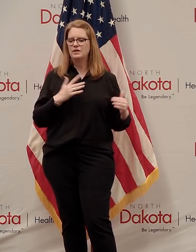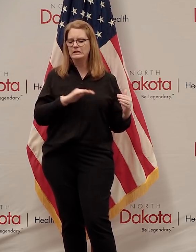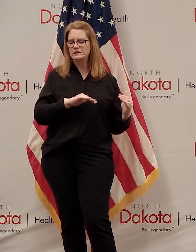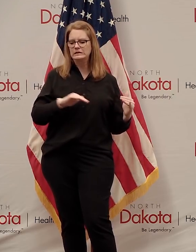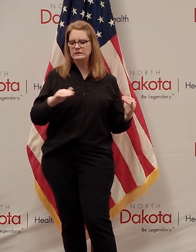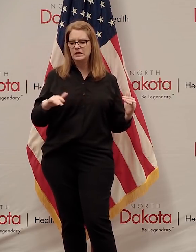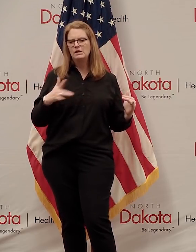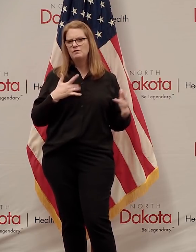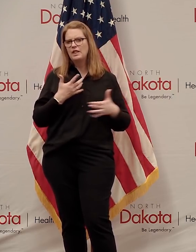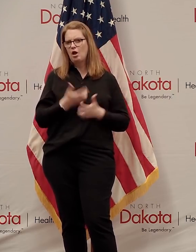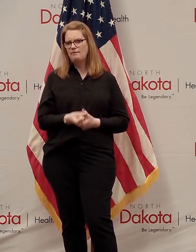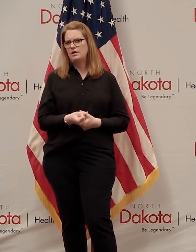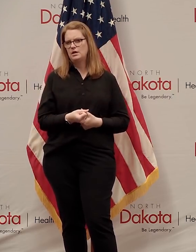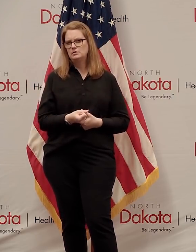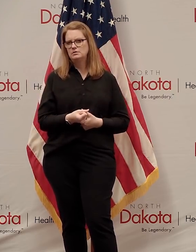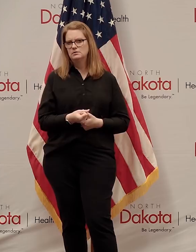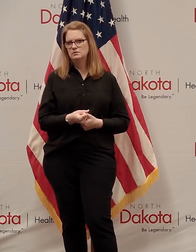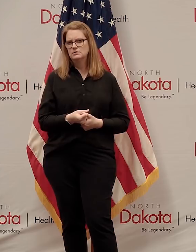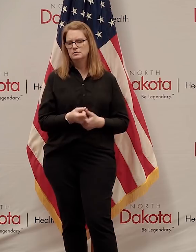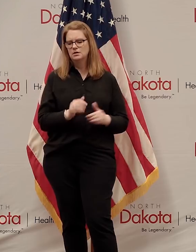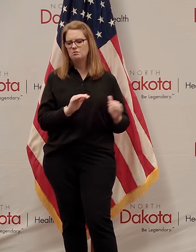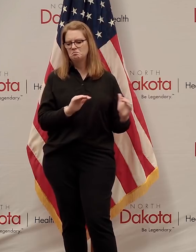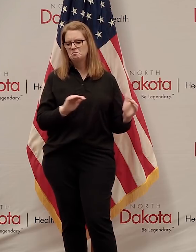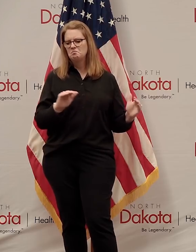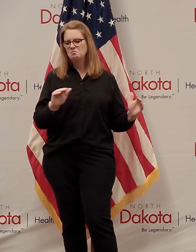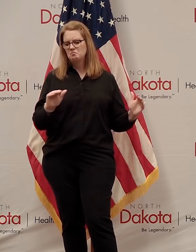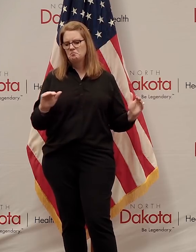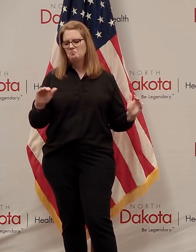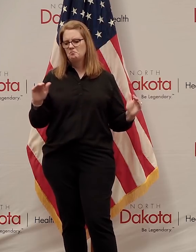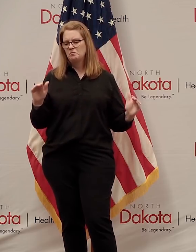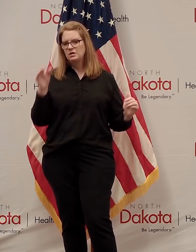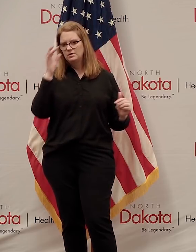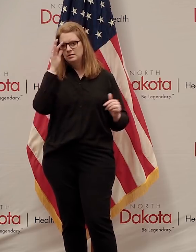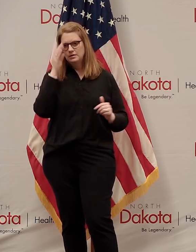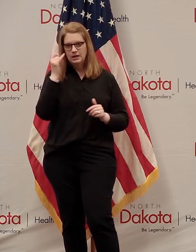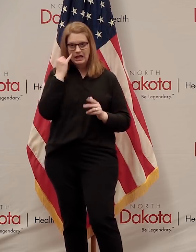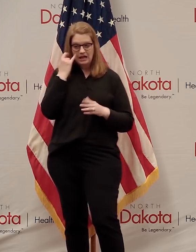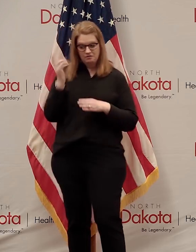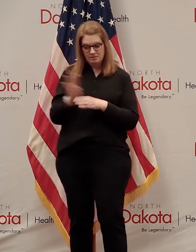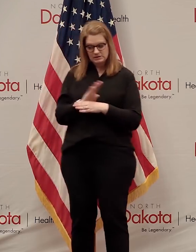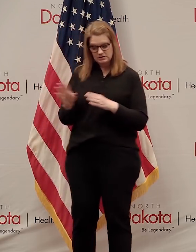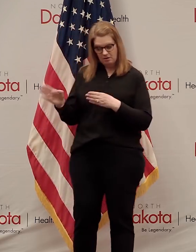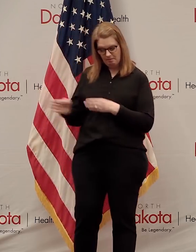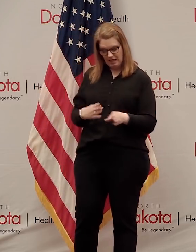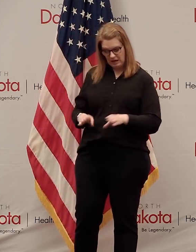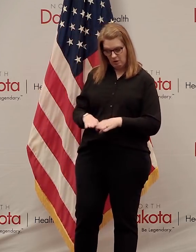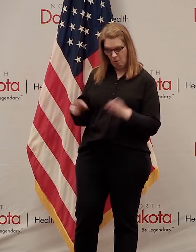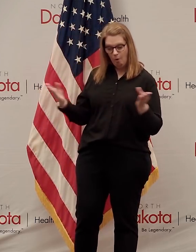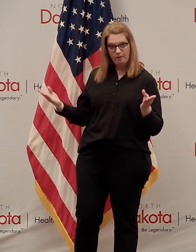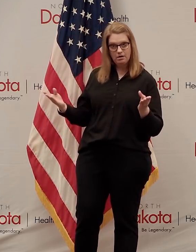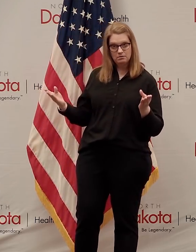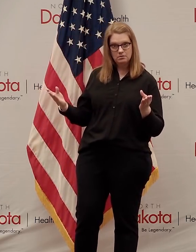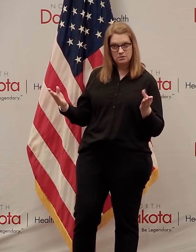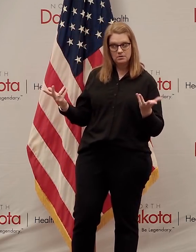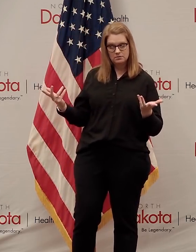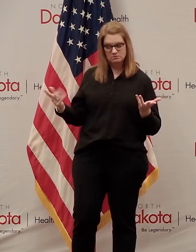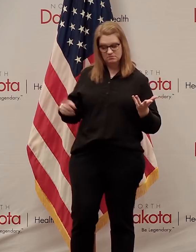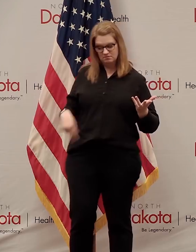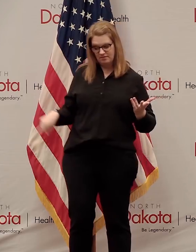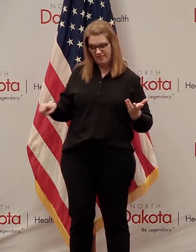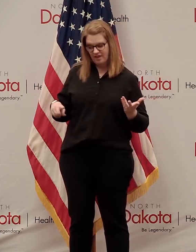confident. But, again, if people are planning on their reopenings, I mean, they should anticipate when we talk tomorrow that